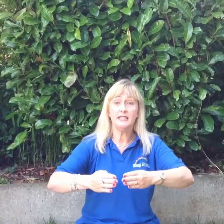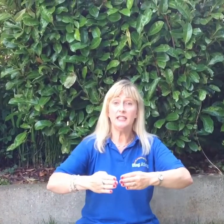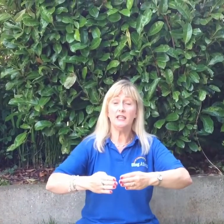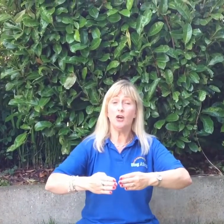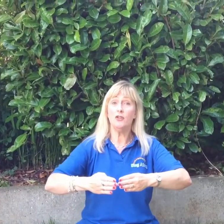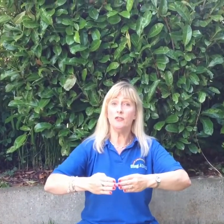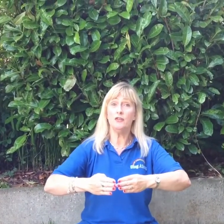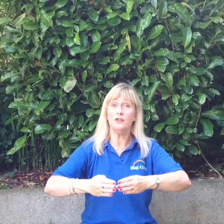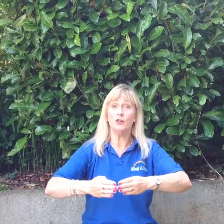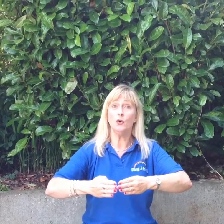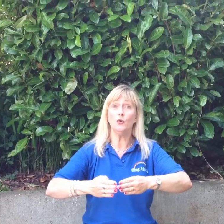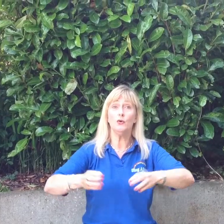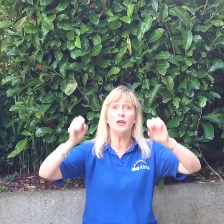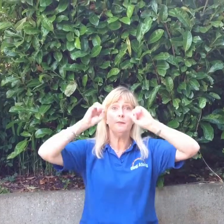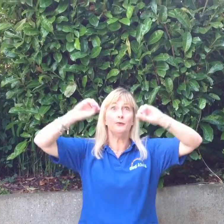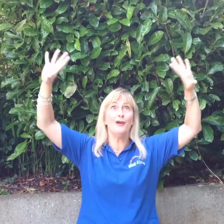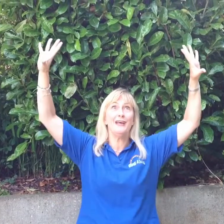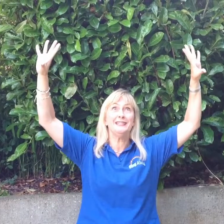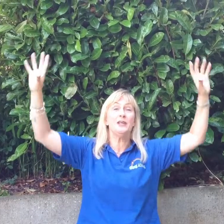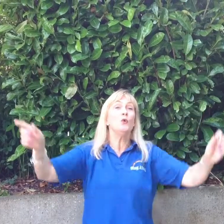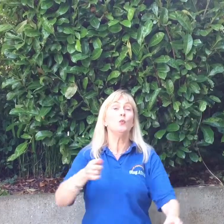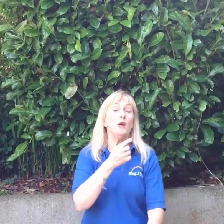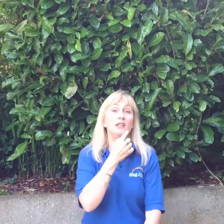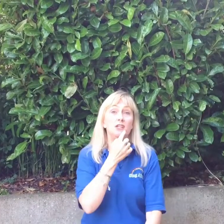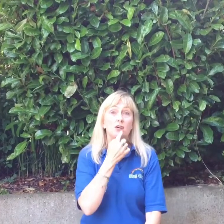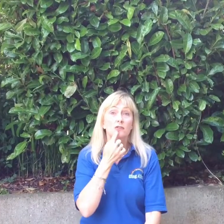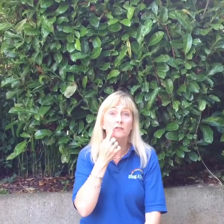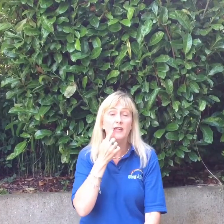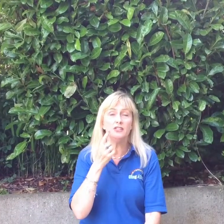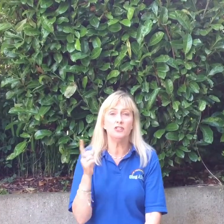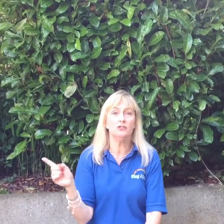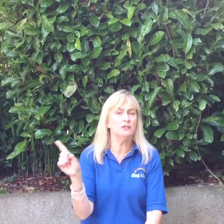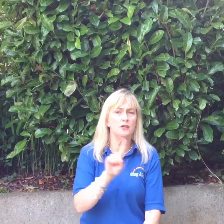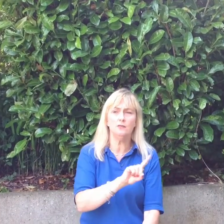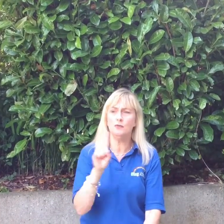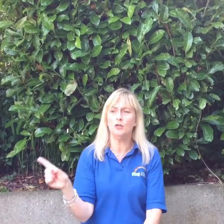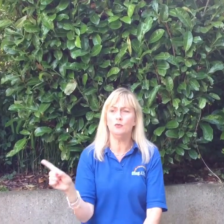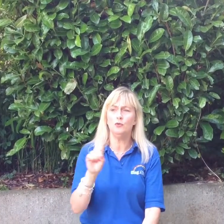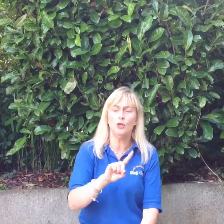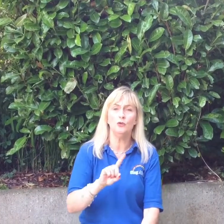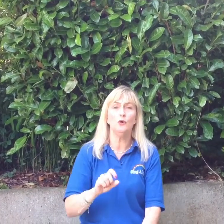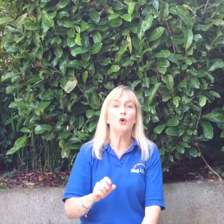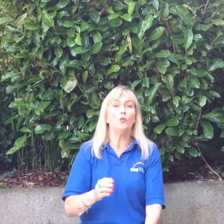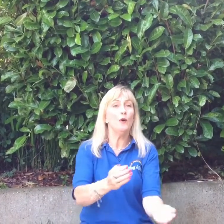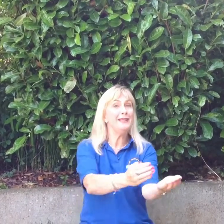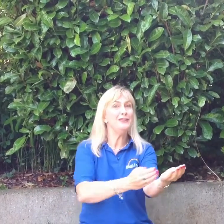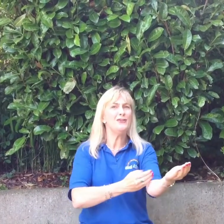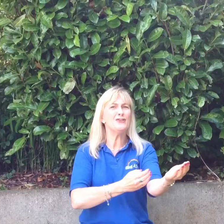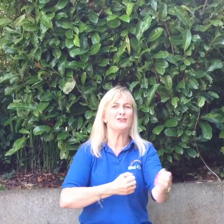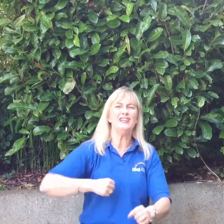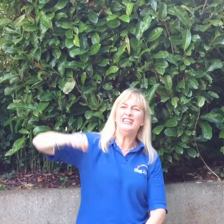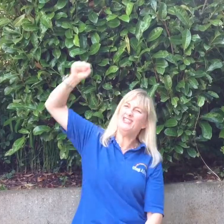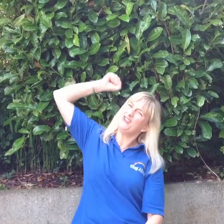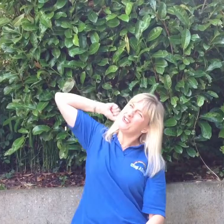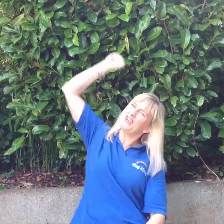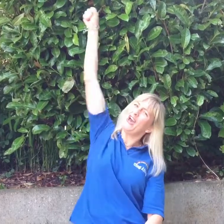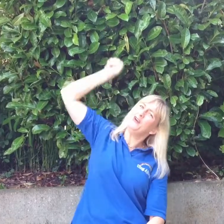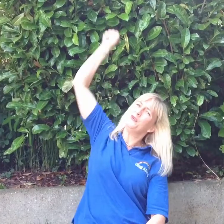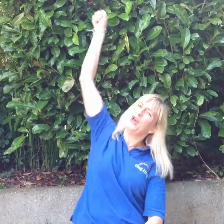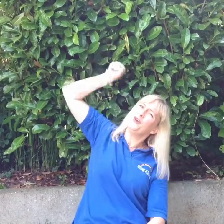on the corner bright. When you're red you're no no no, when you're green you're go go